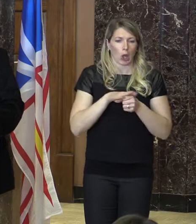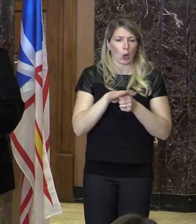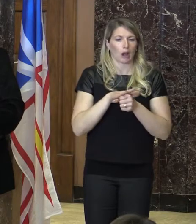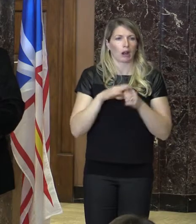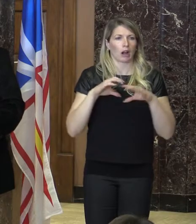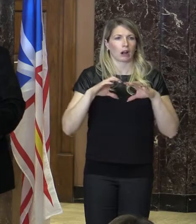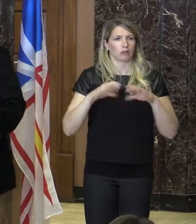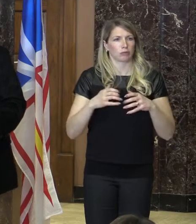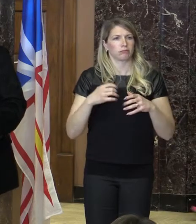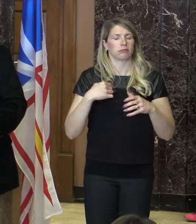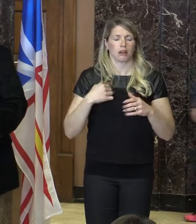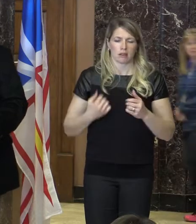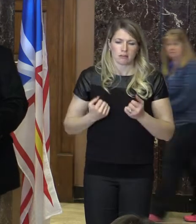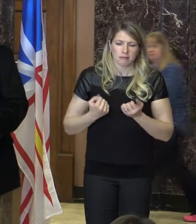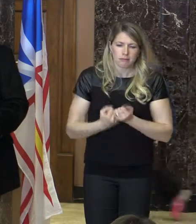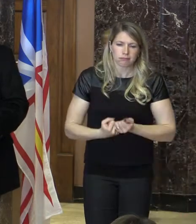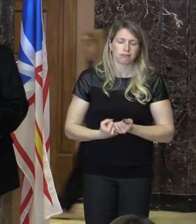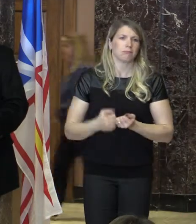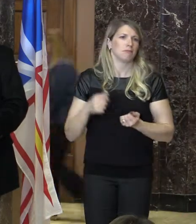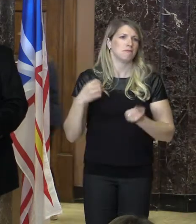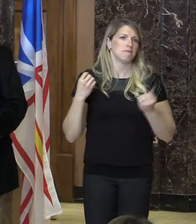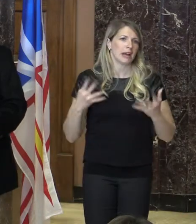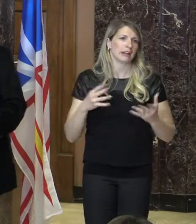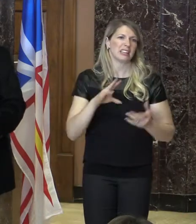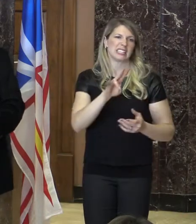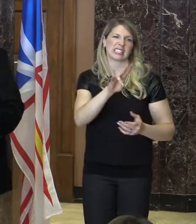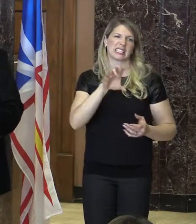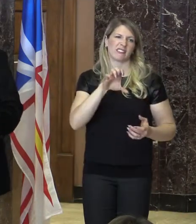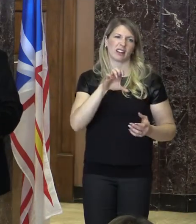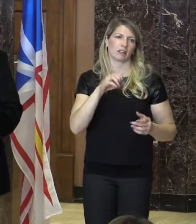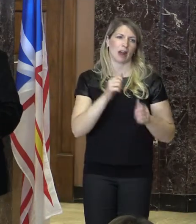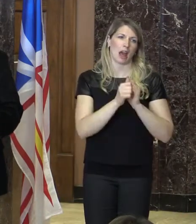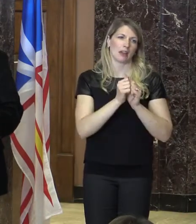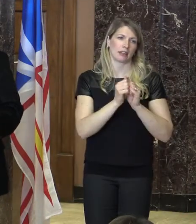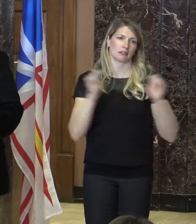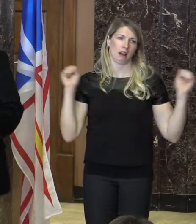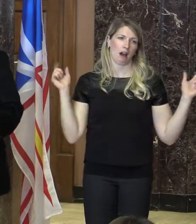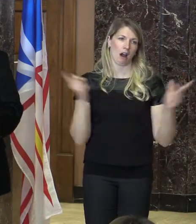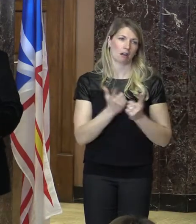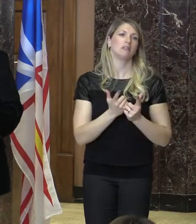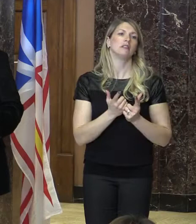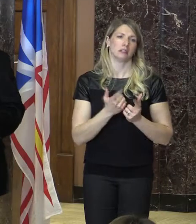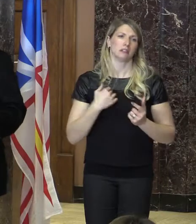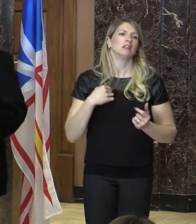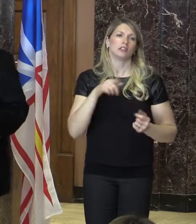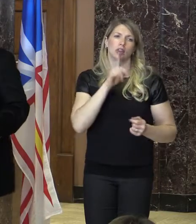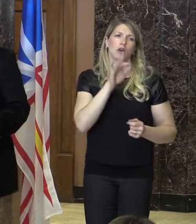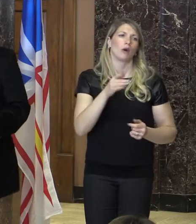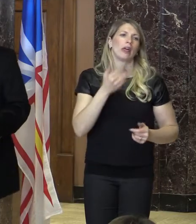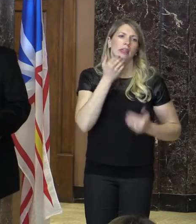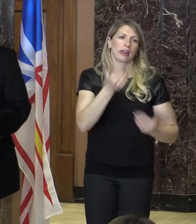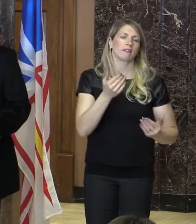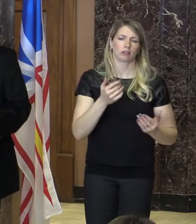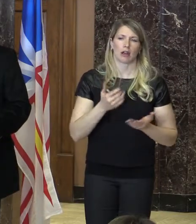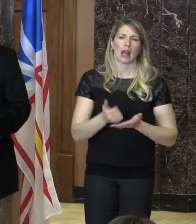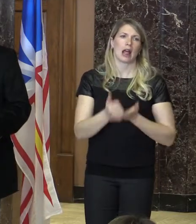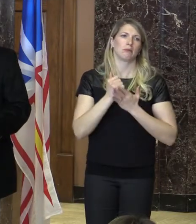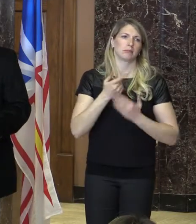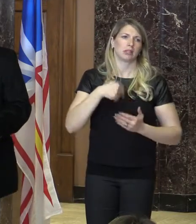support our almost 700 athletes. And I want to thank you very much for helping us help our athletes be the best that they can be.